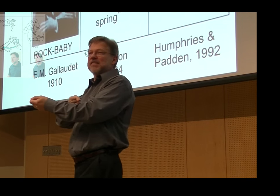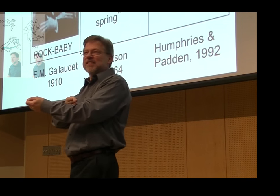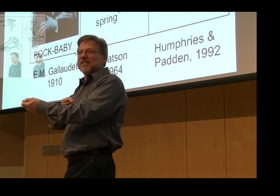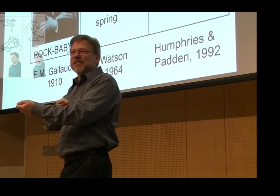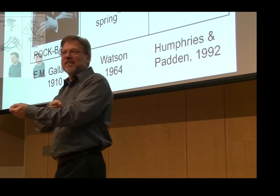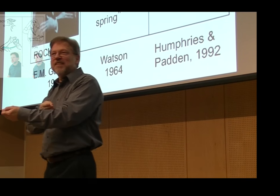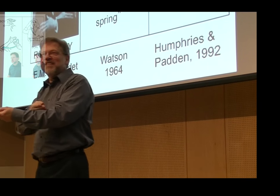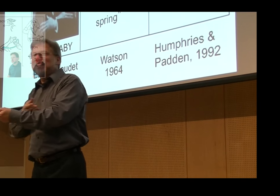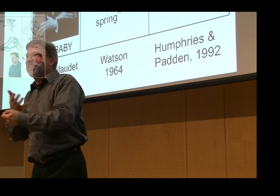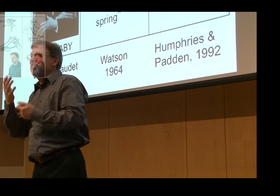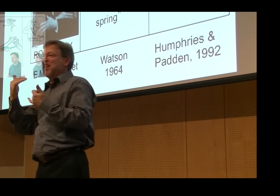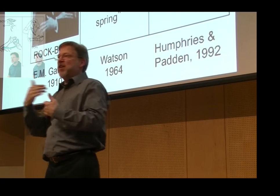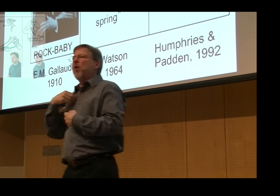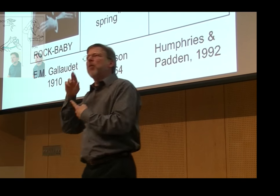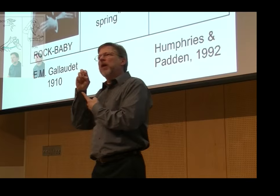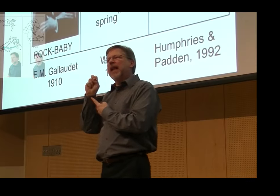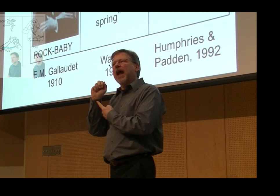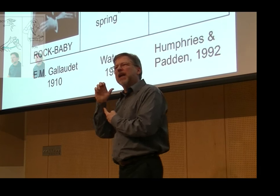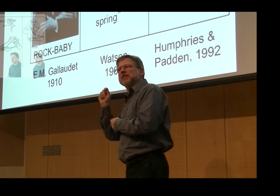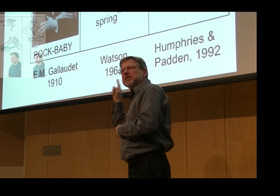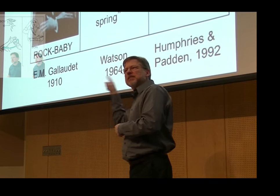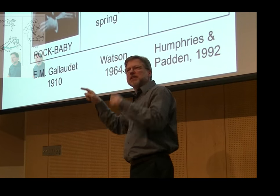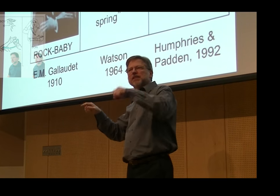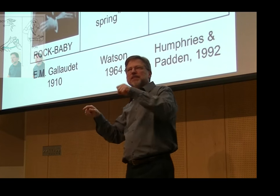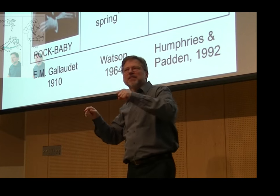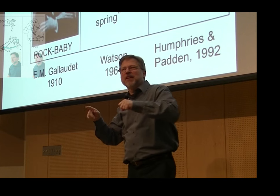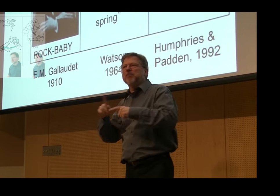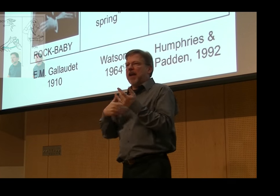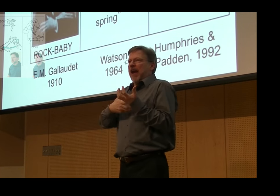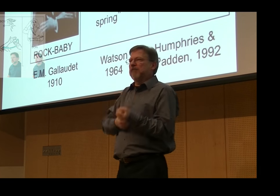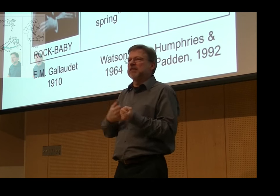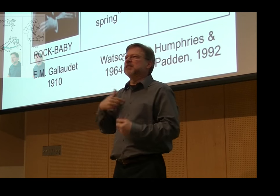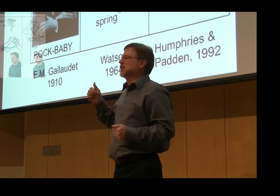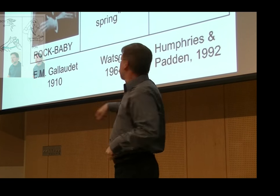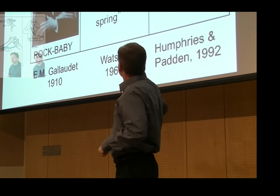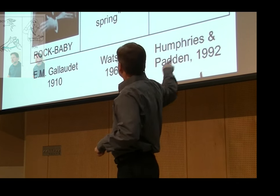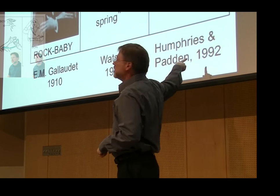I wonder what my form is. But the modern form, represented in Humphreys and Padden,